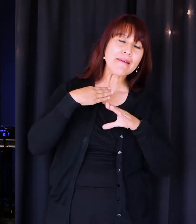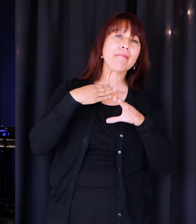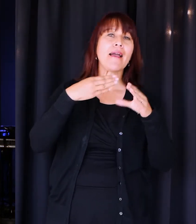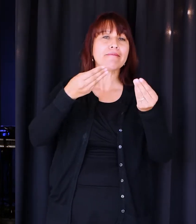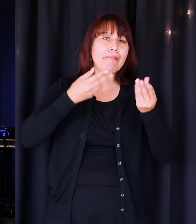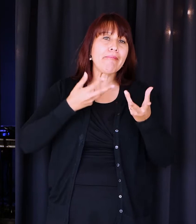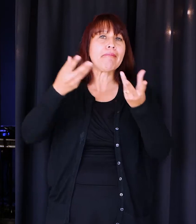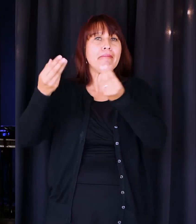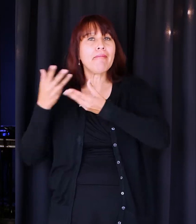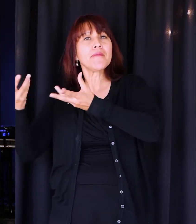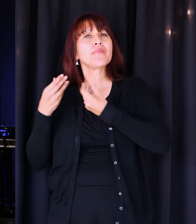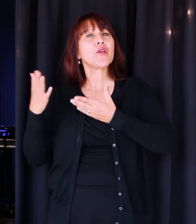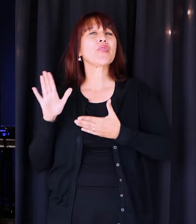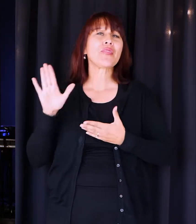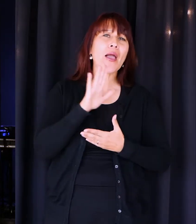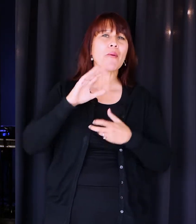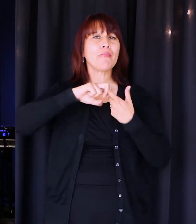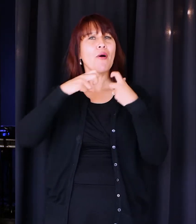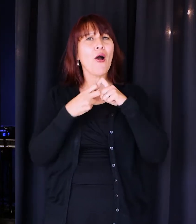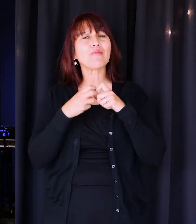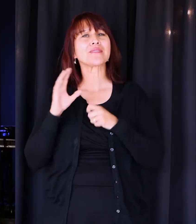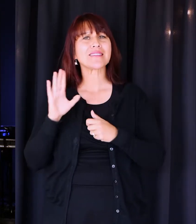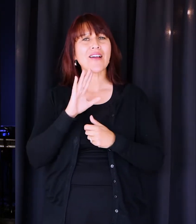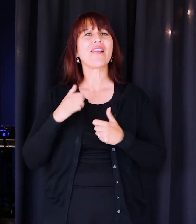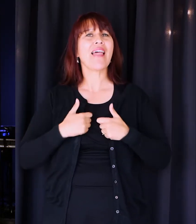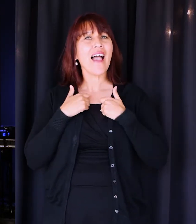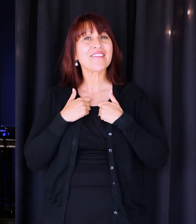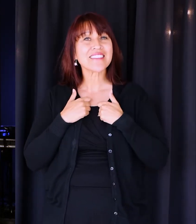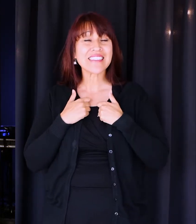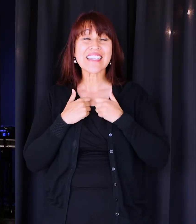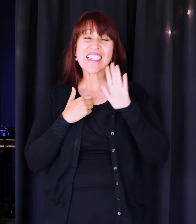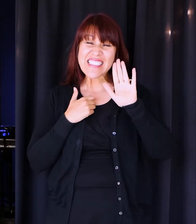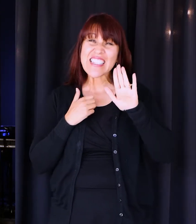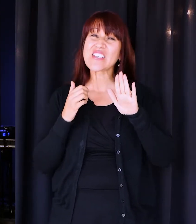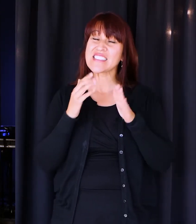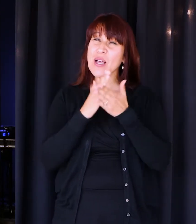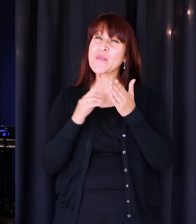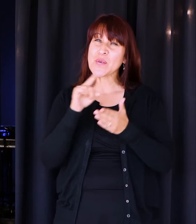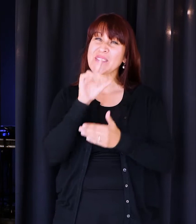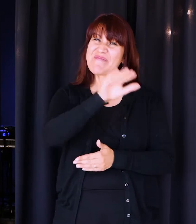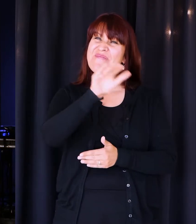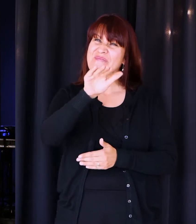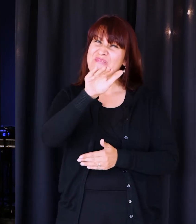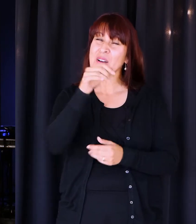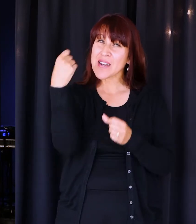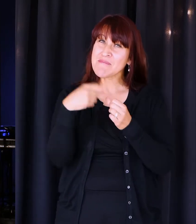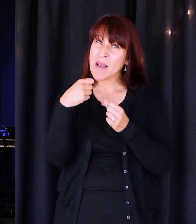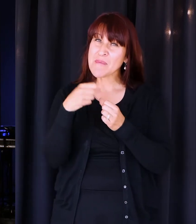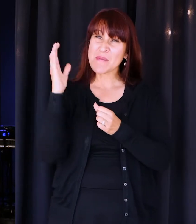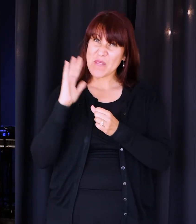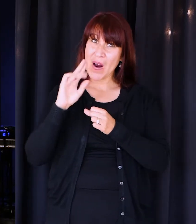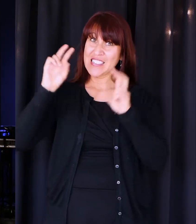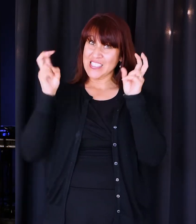and telling me about the problems of your lives. And I'm just going to remind some of you that when things were normal,